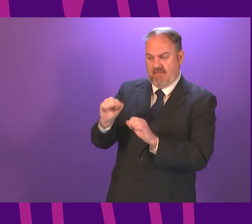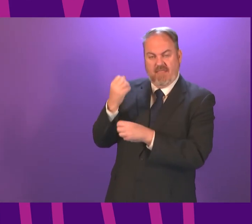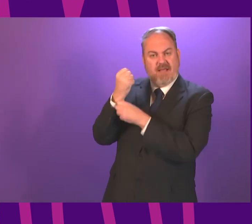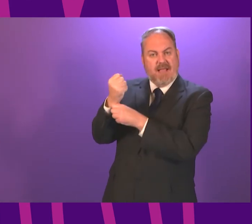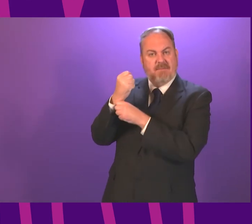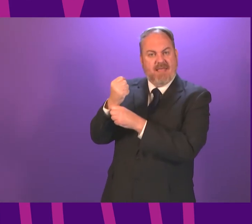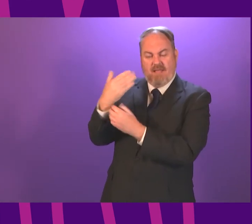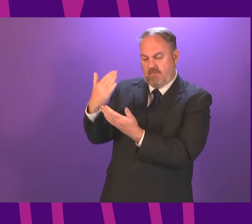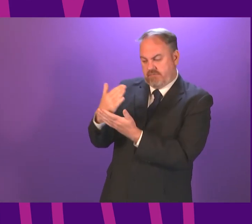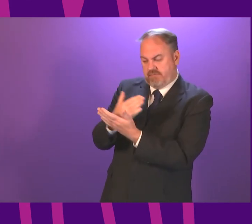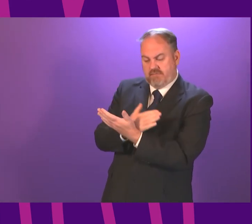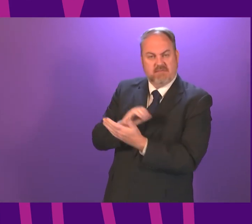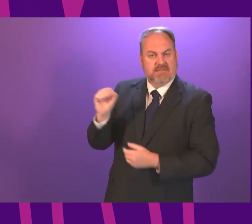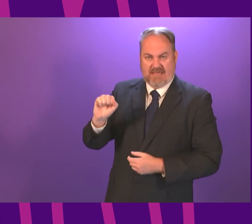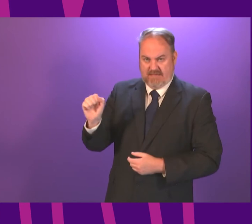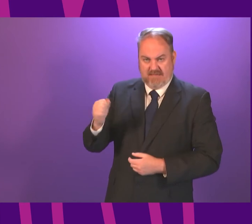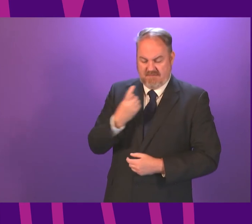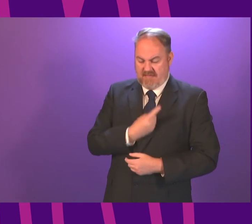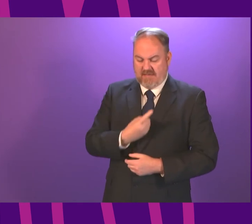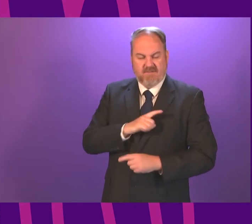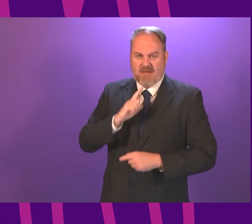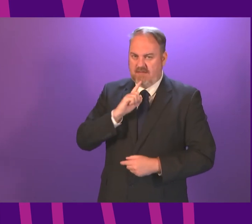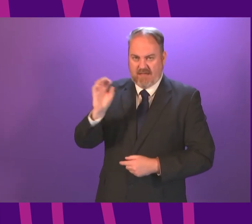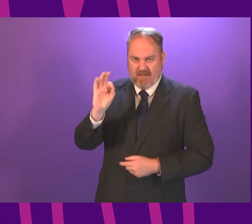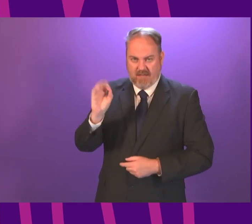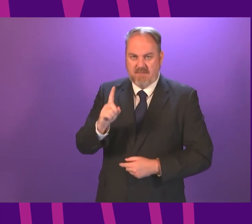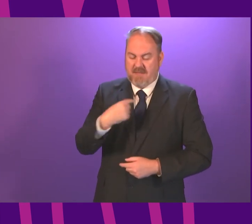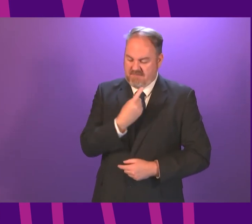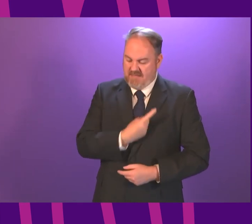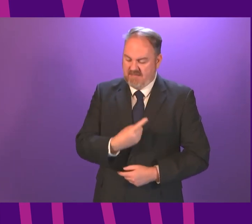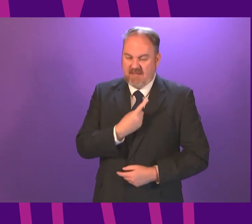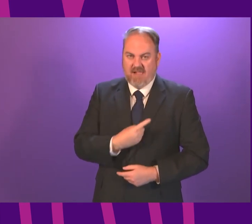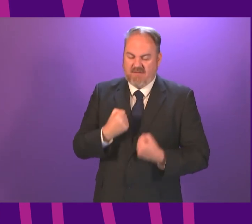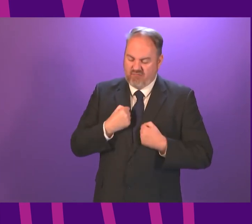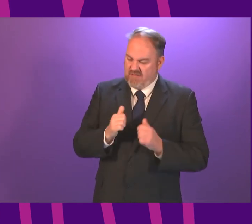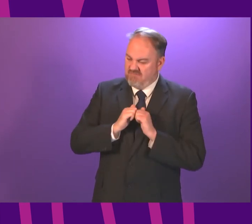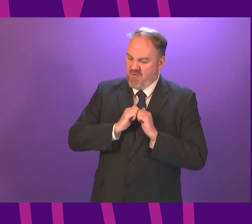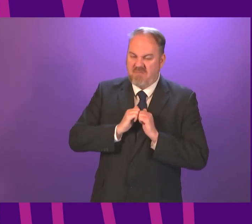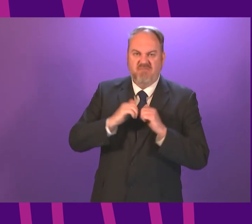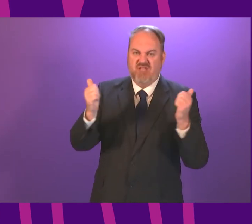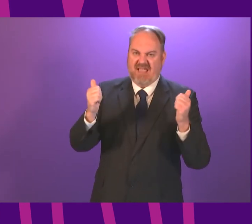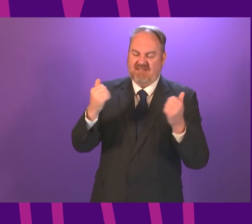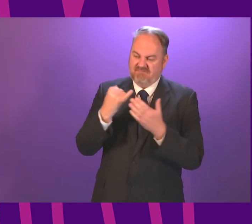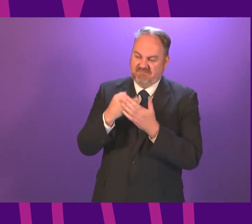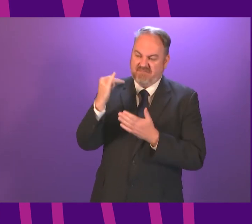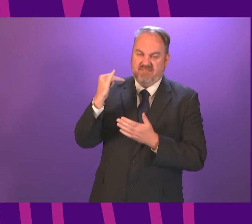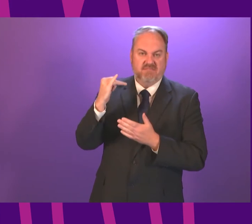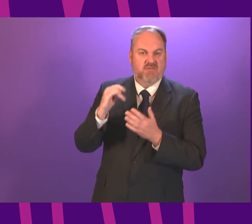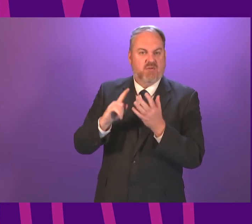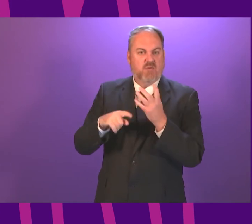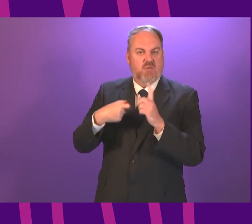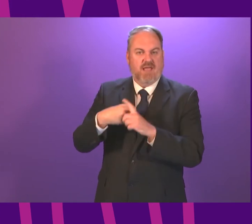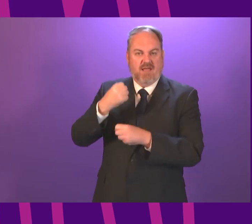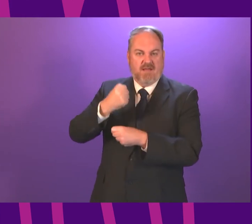course, look at that. I have profound and fundamental objections both to the